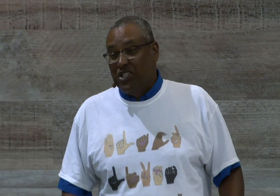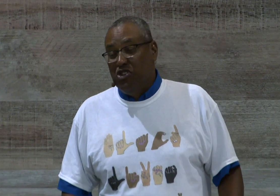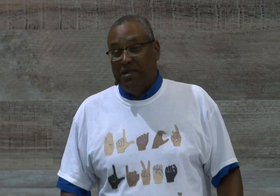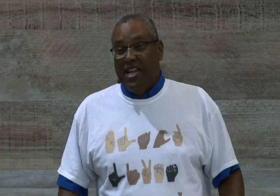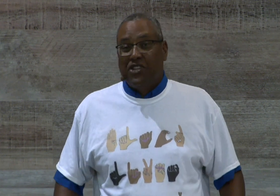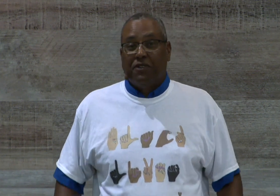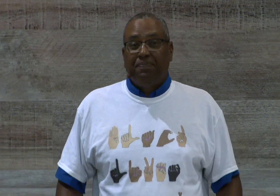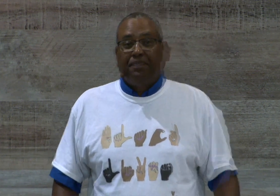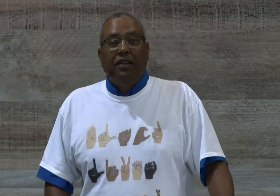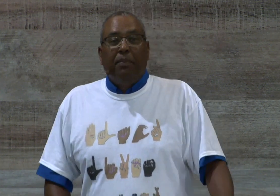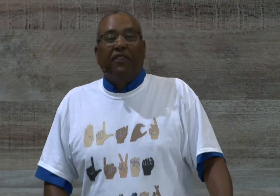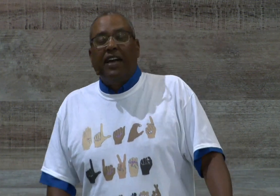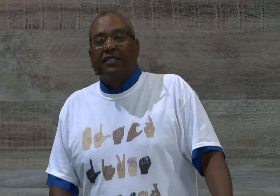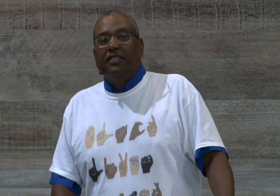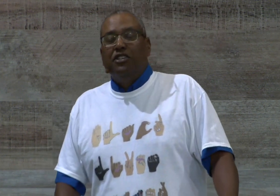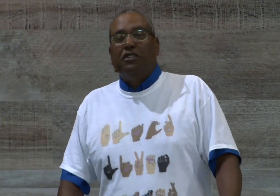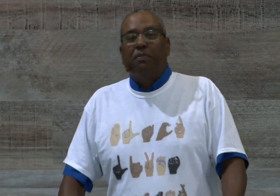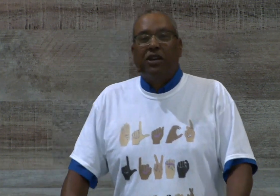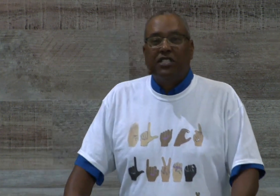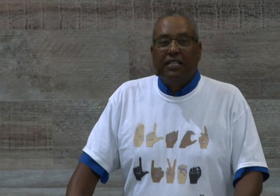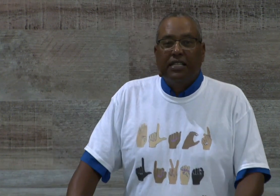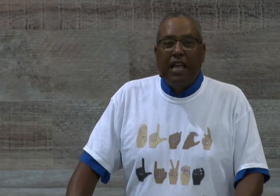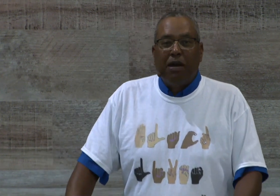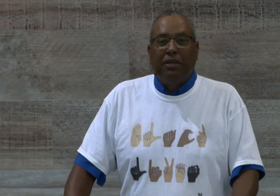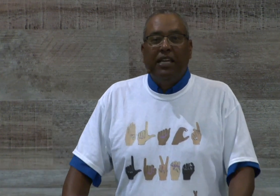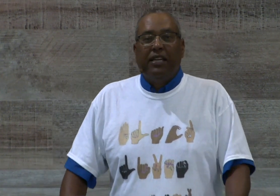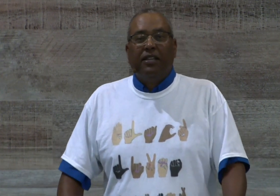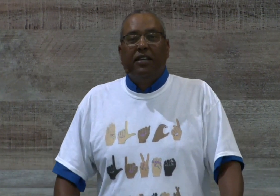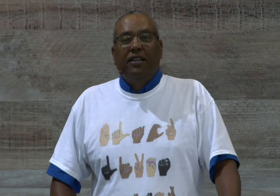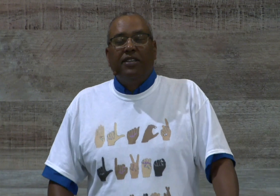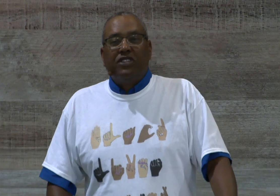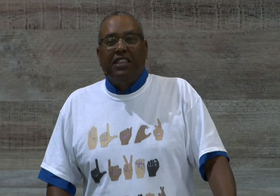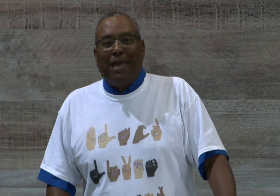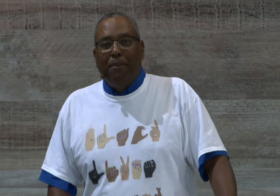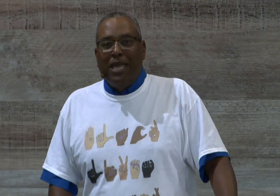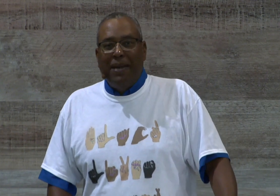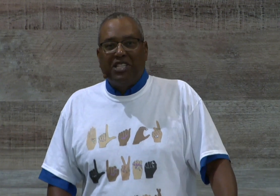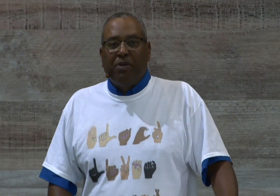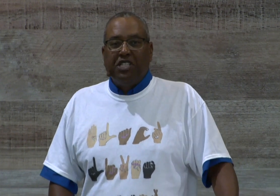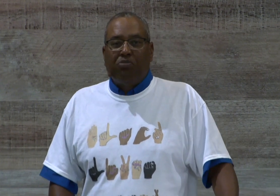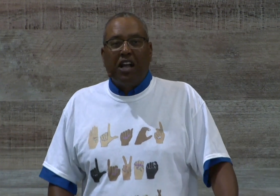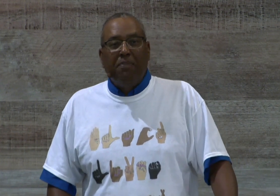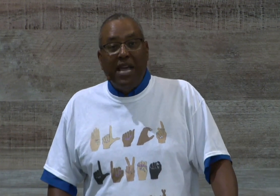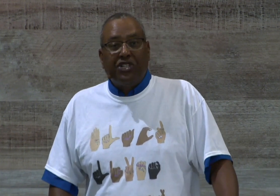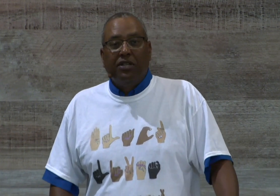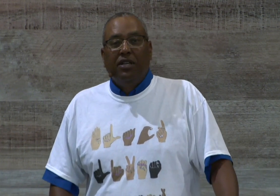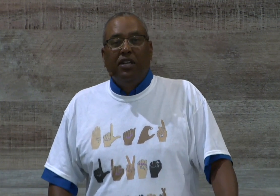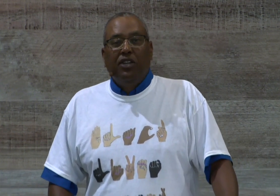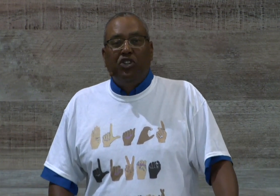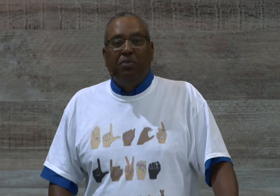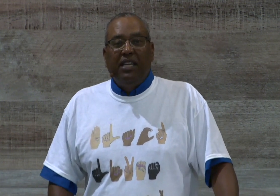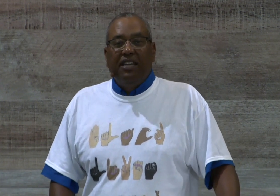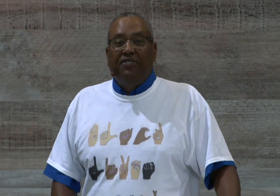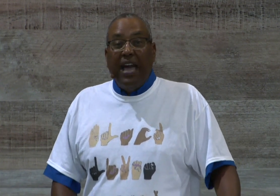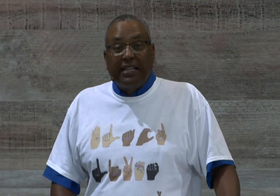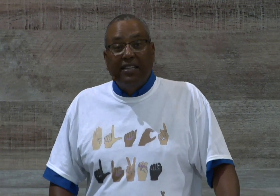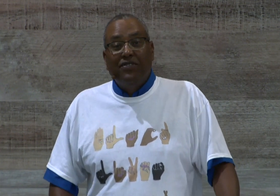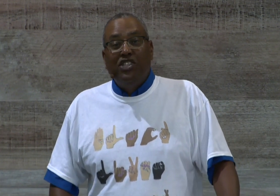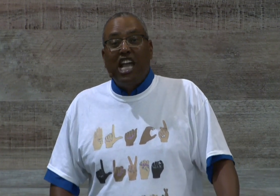human nature. Matter of fact, you know that President Abraham Lincoln signed the Emancipation Proclamation to be effective January